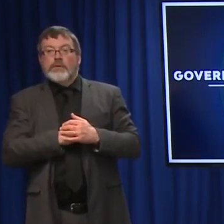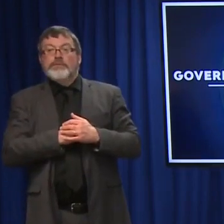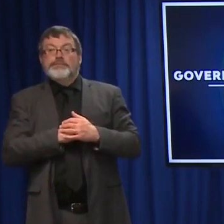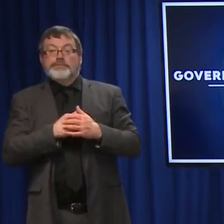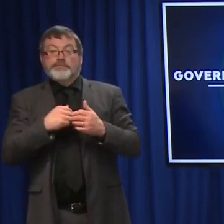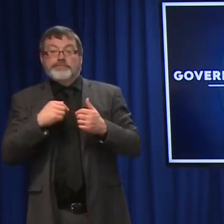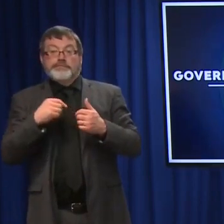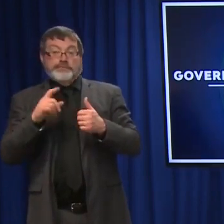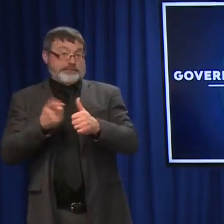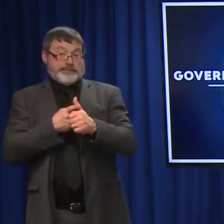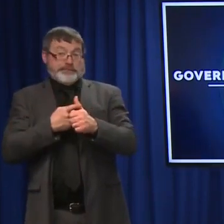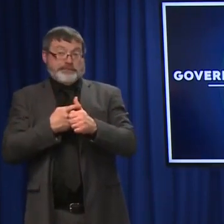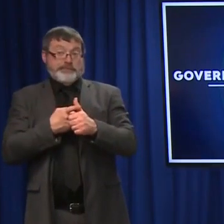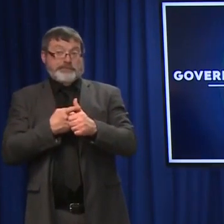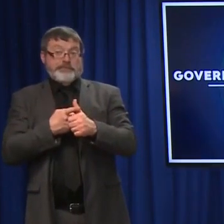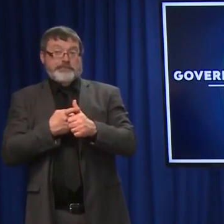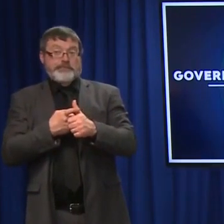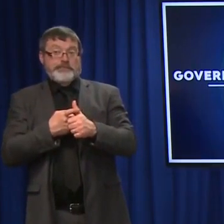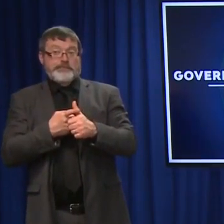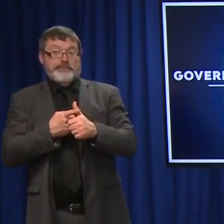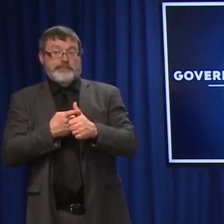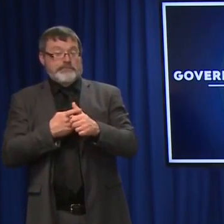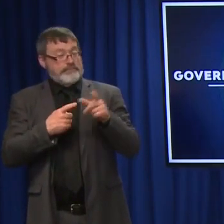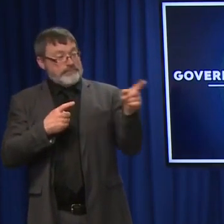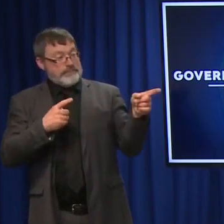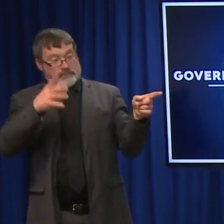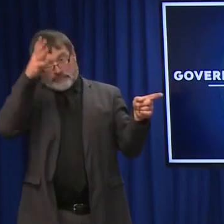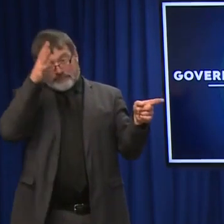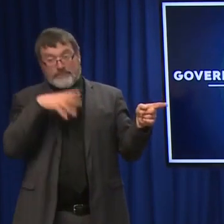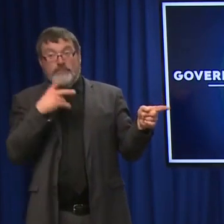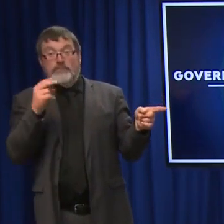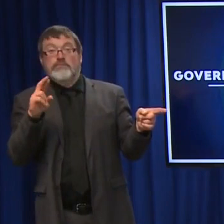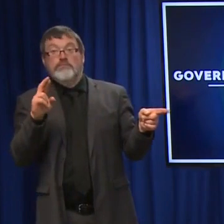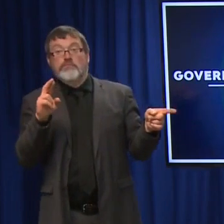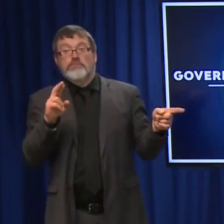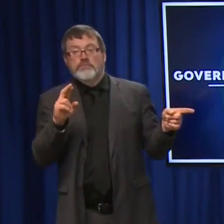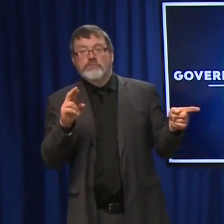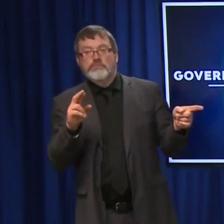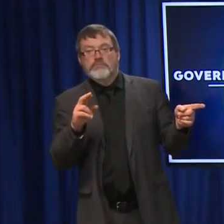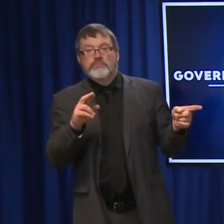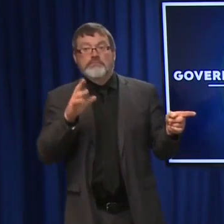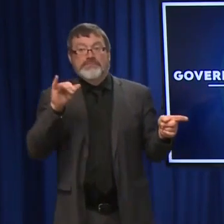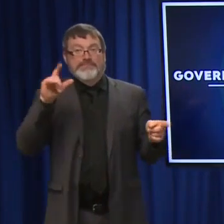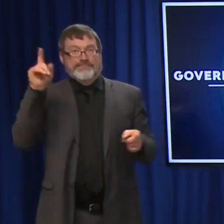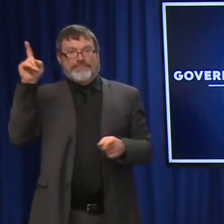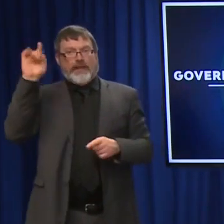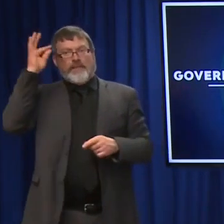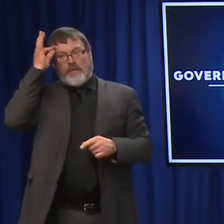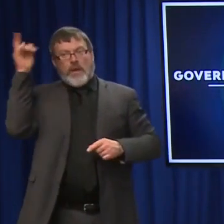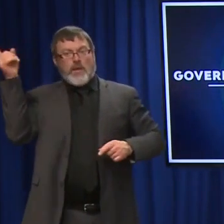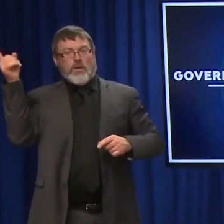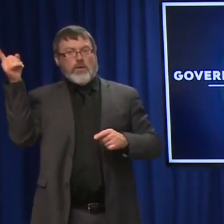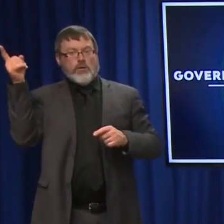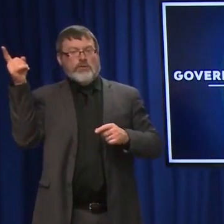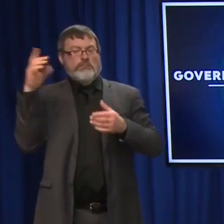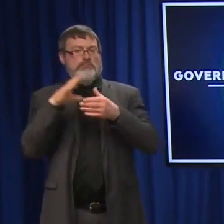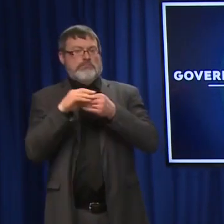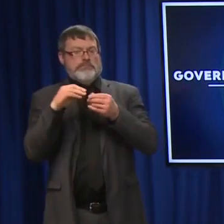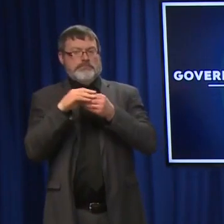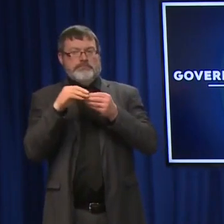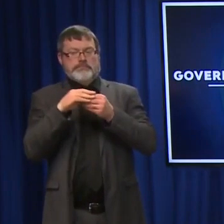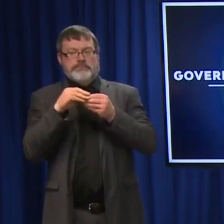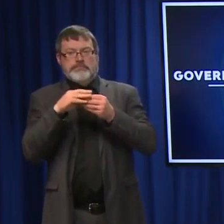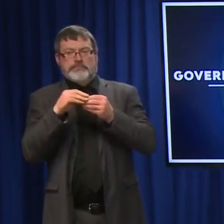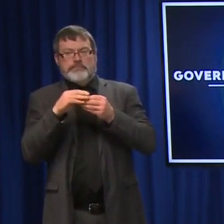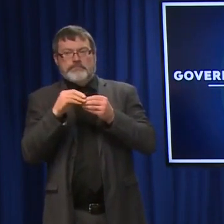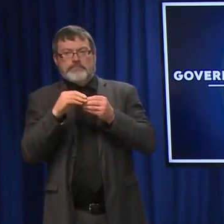for Dr. Chan. So recently the federal government guidance that an mRNA series is preferred over the